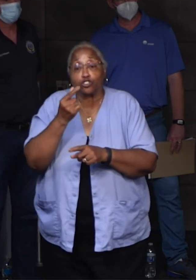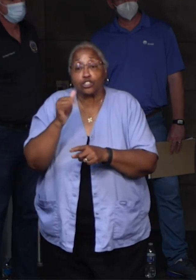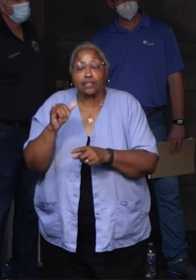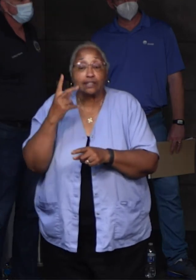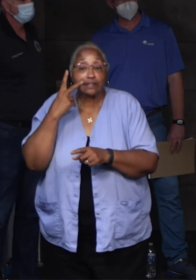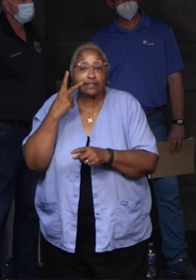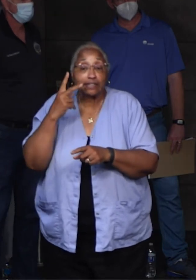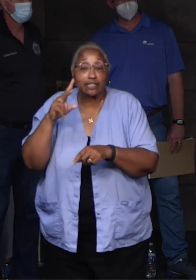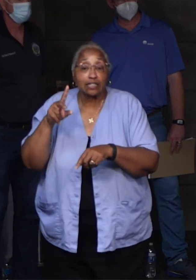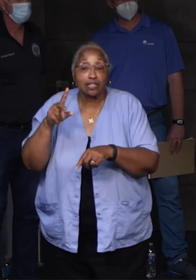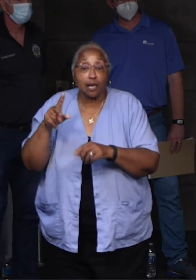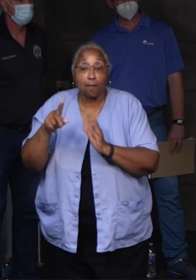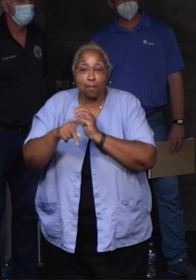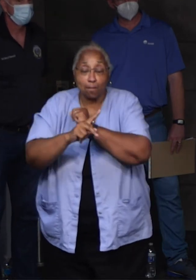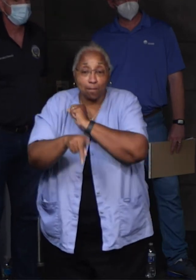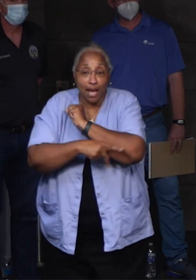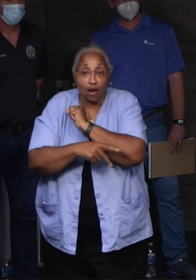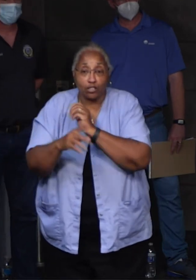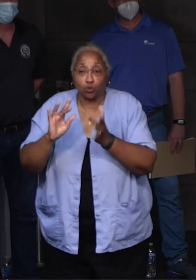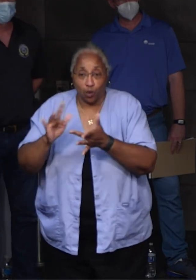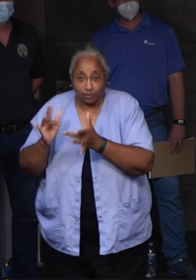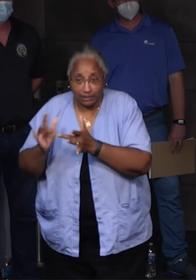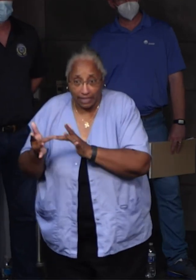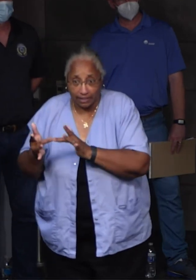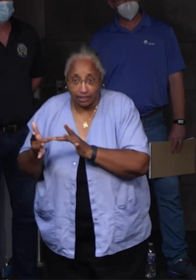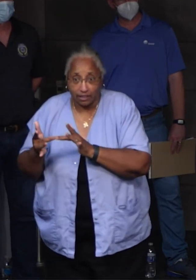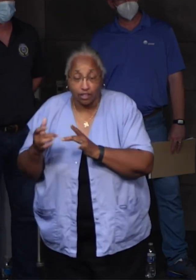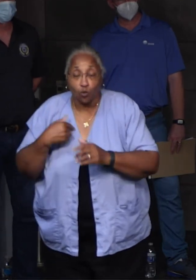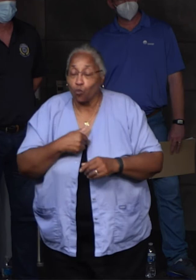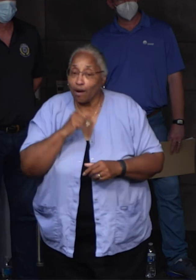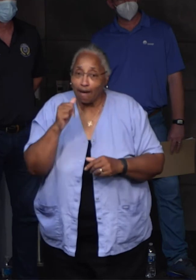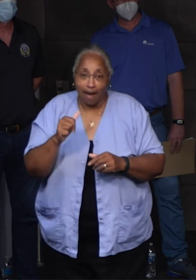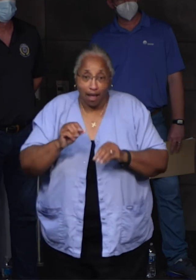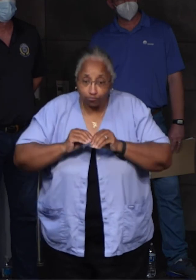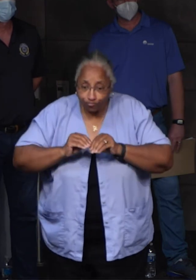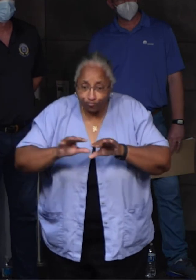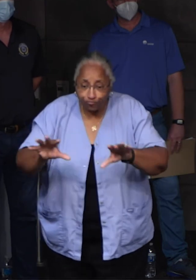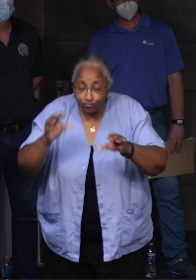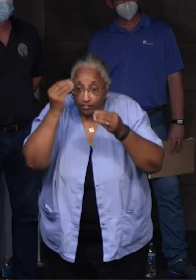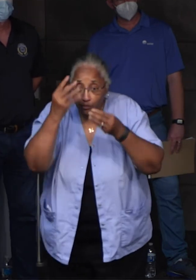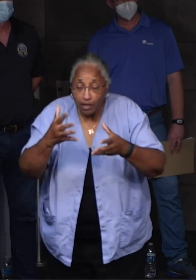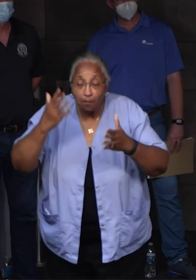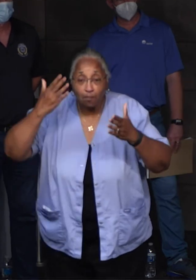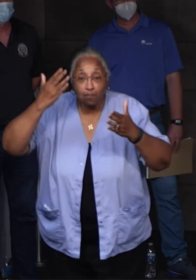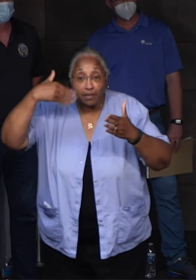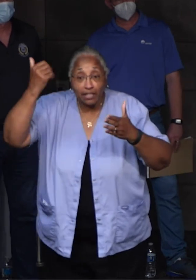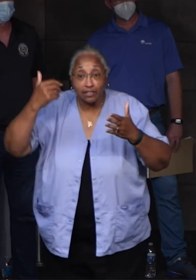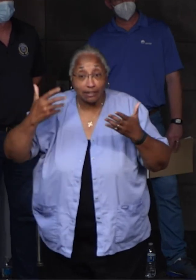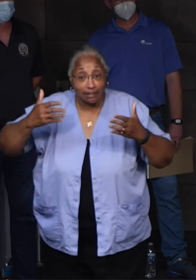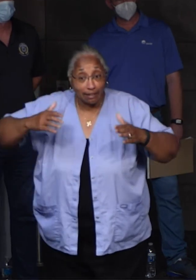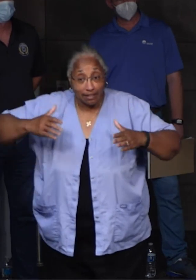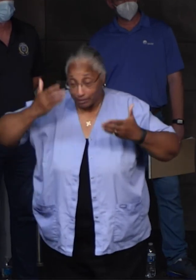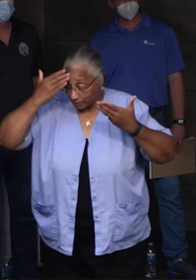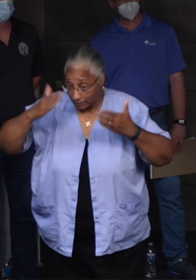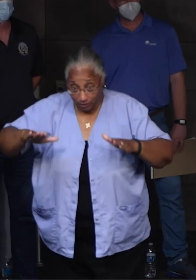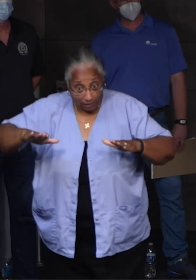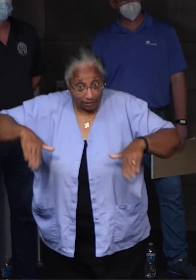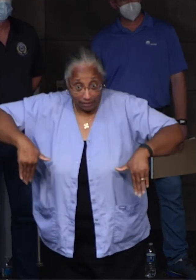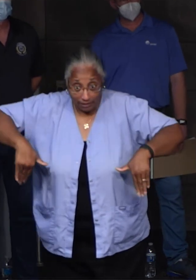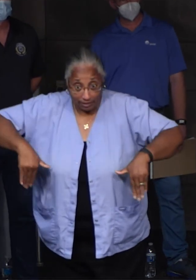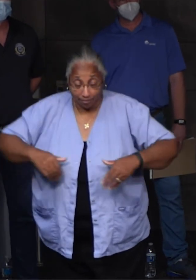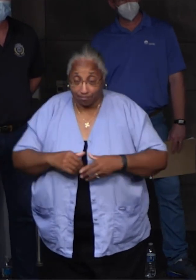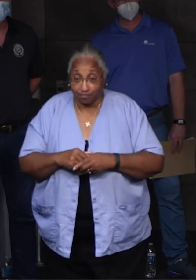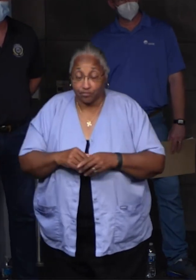parish press. You're going to get the information. We're not putting that out because we don't have it. We don't know it. And as has been